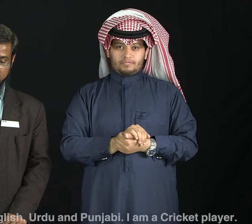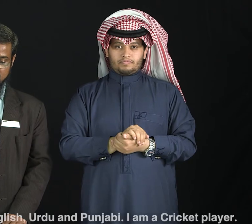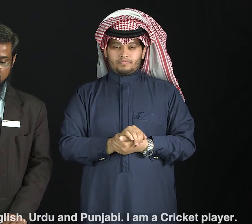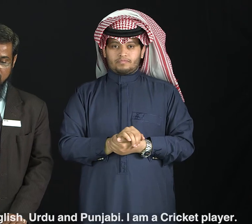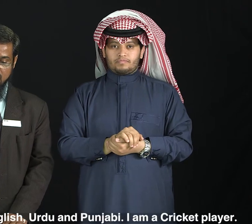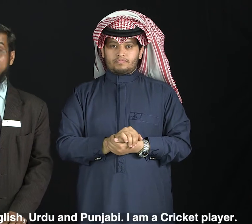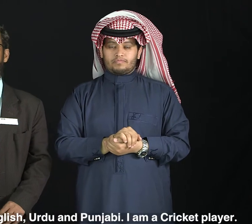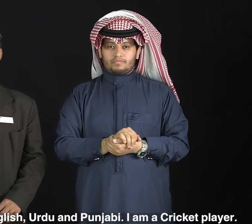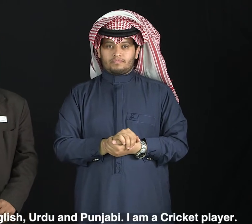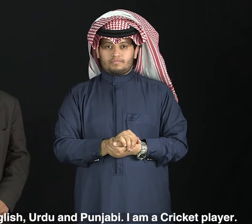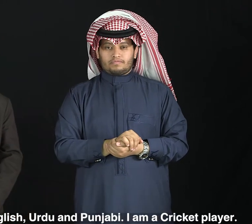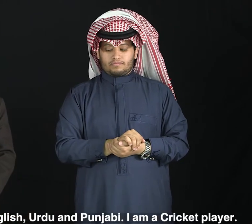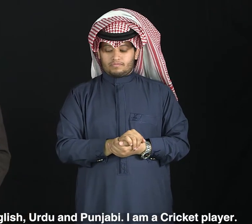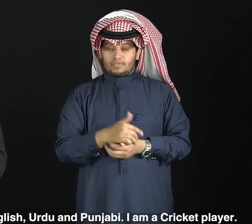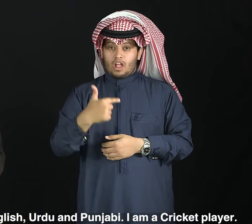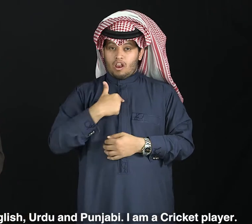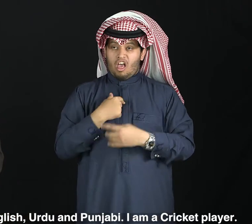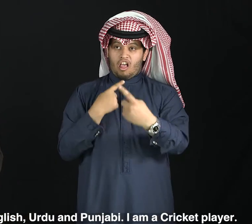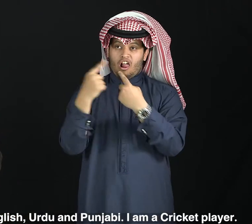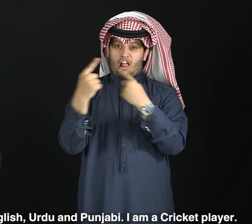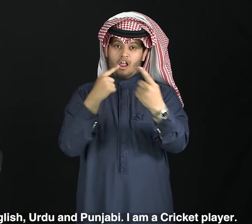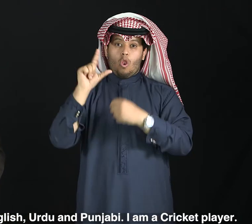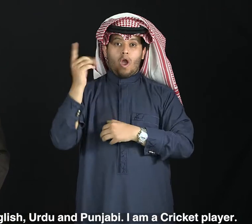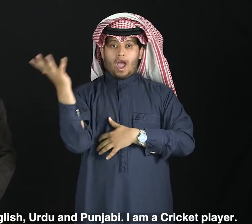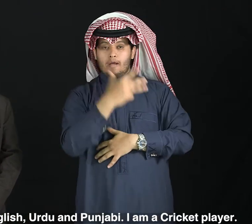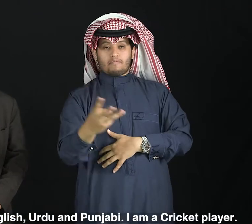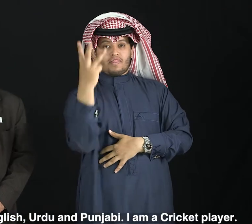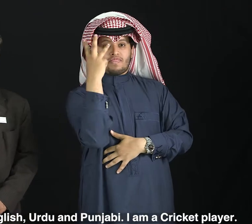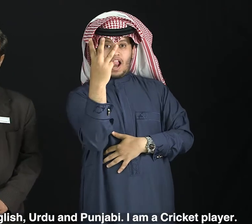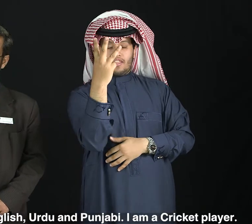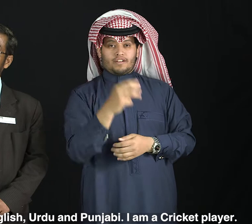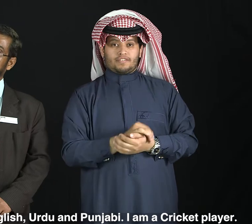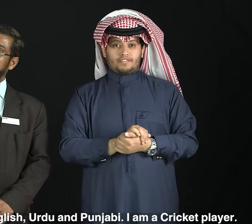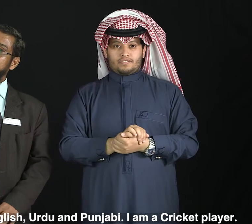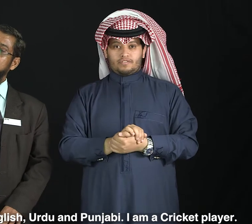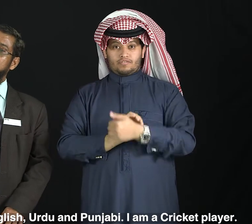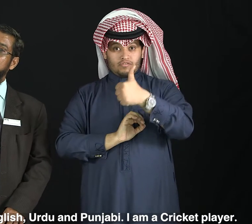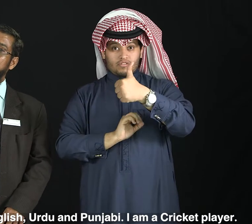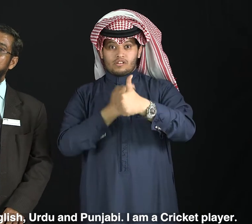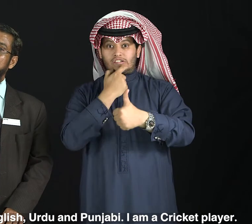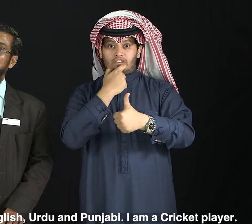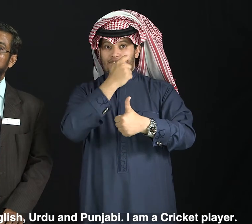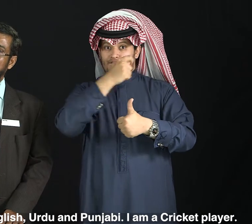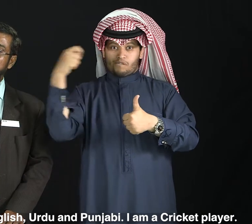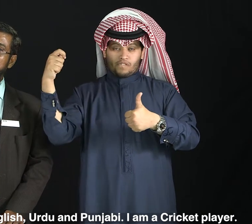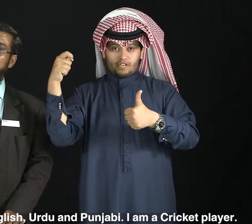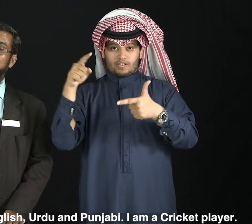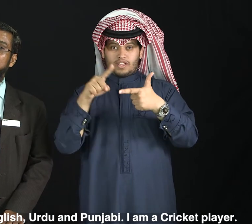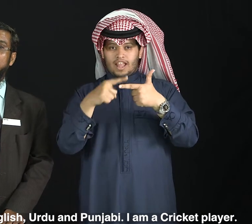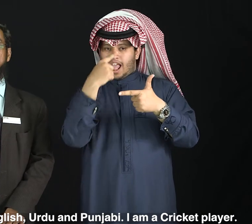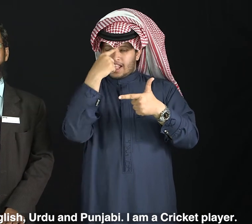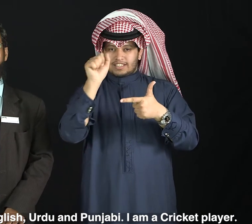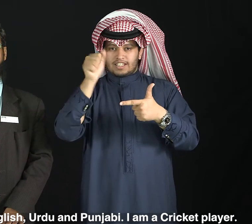I speak three languages, English, Urdu,